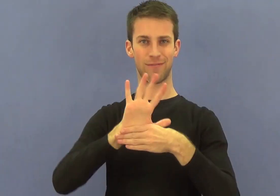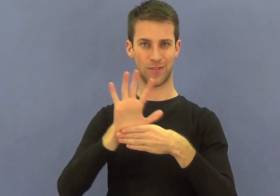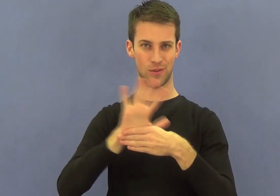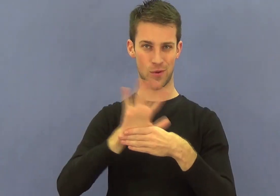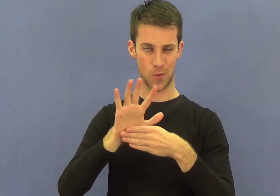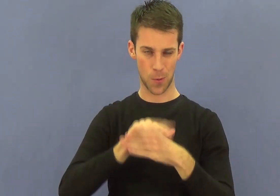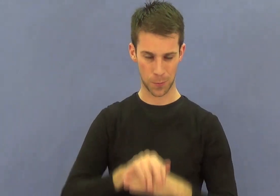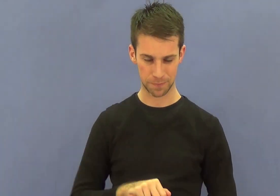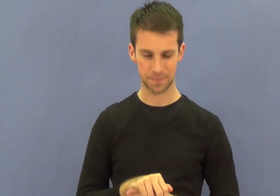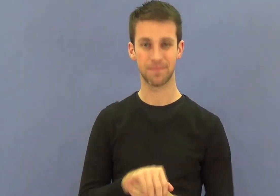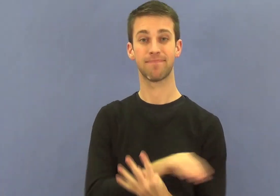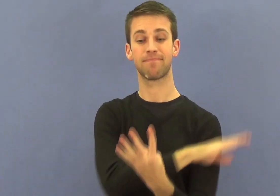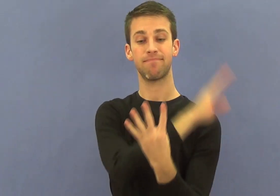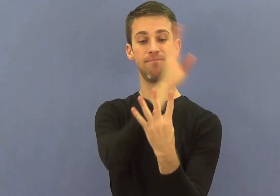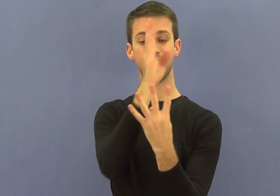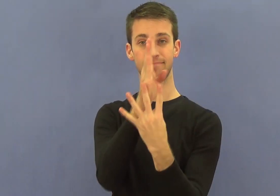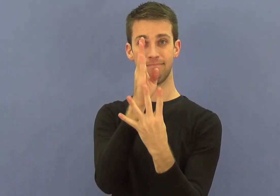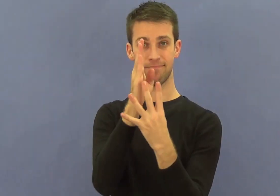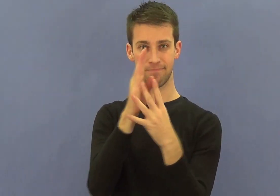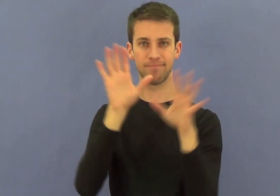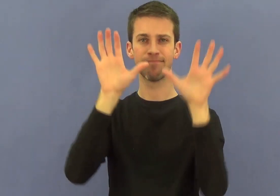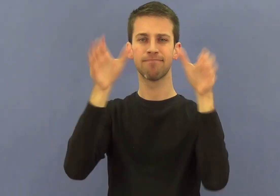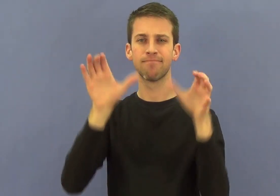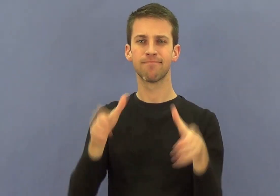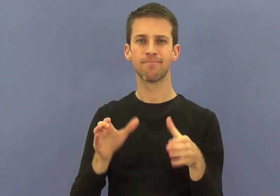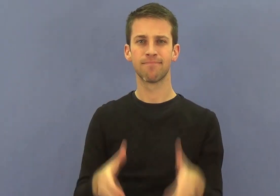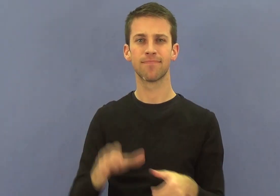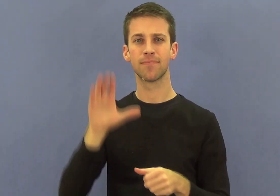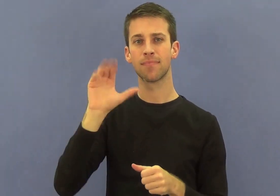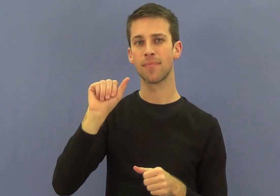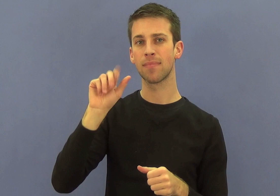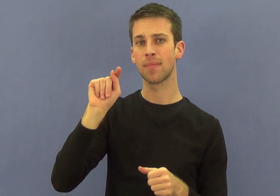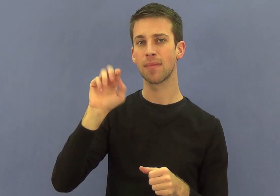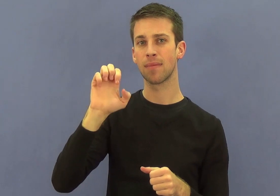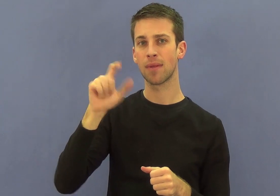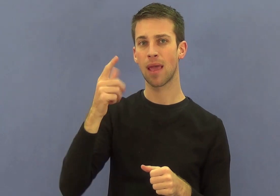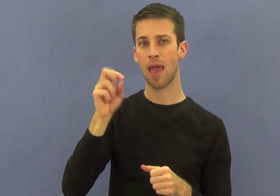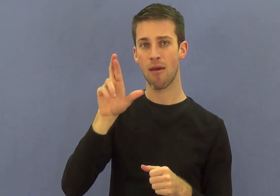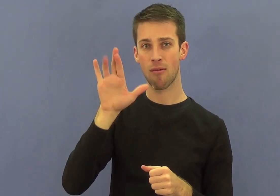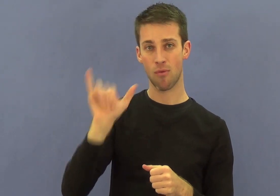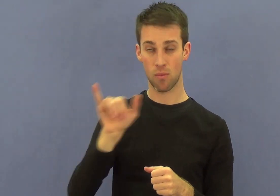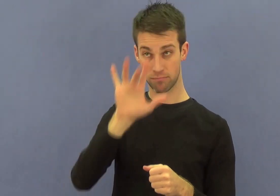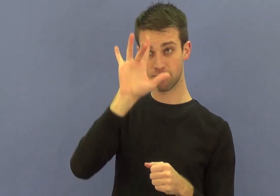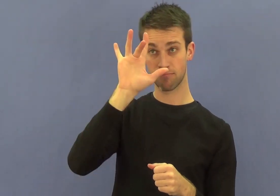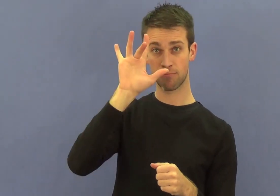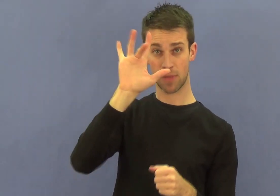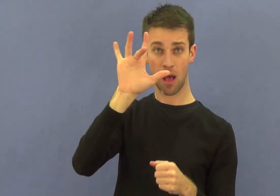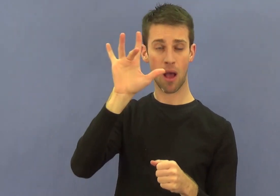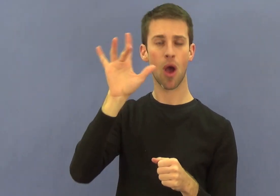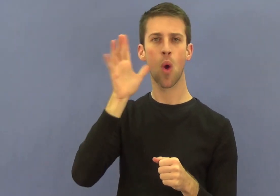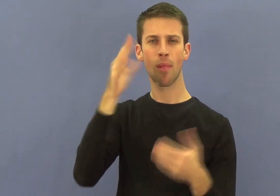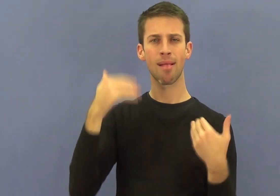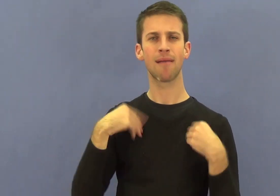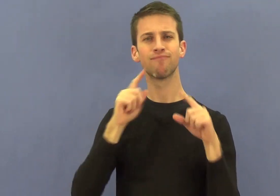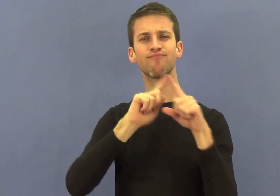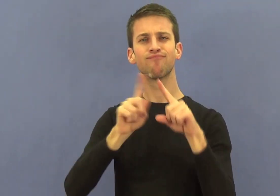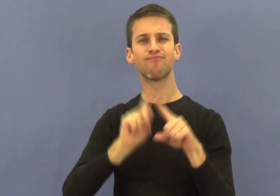The second way is by category. Select a video based on the category that the sign falls